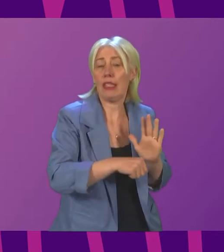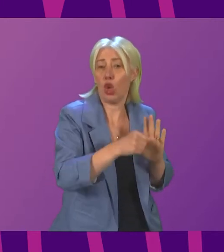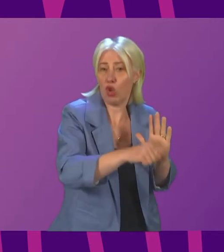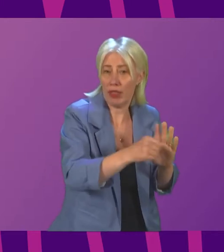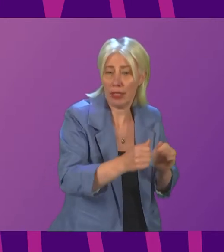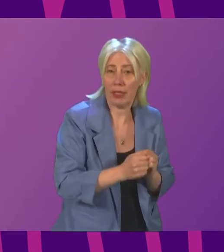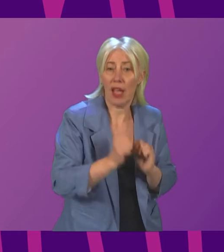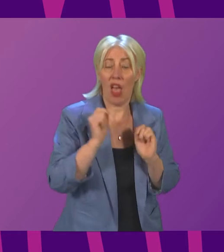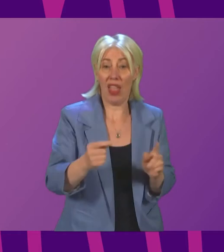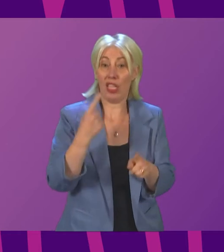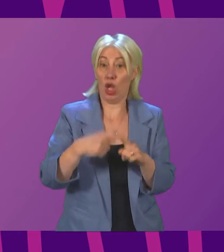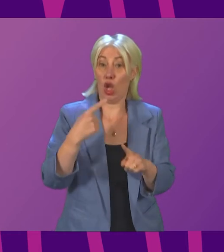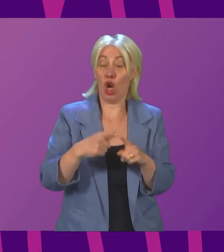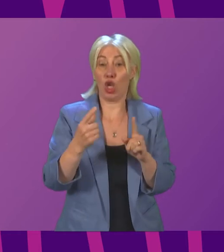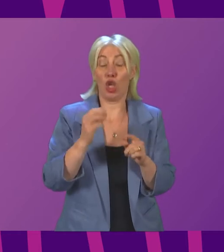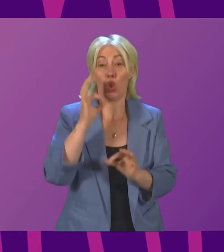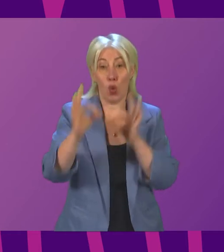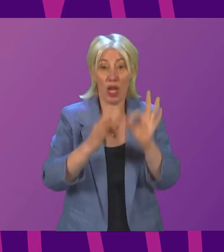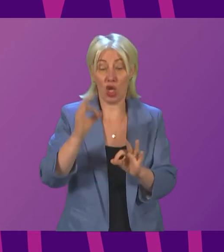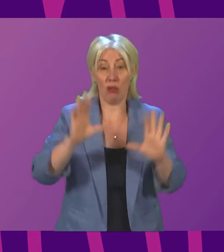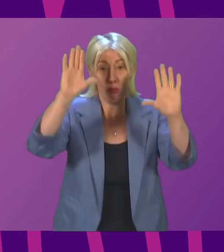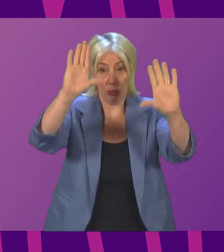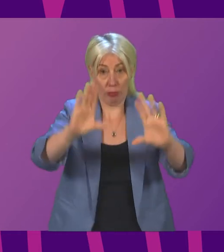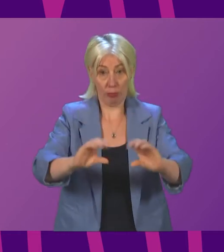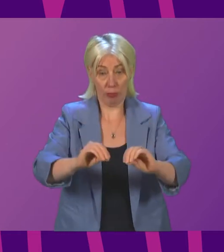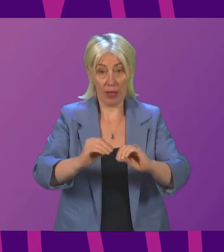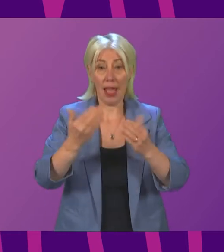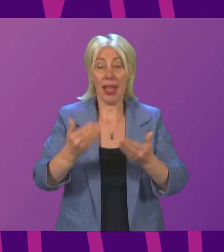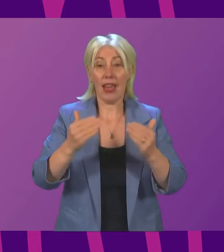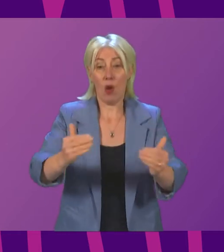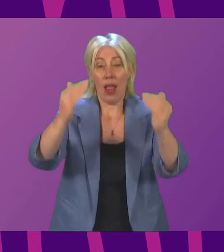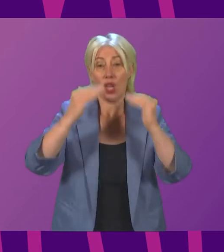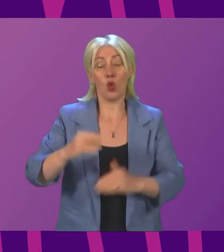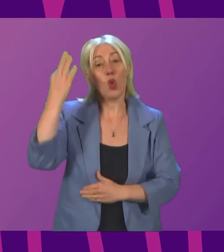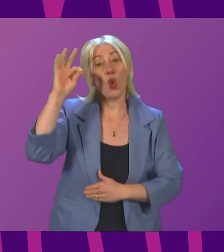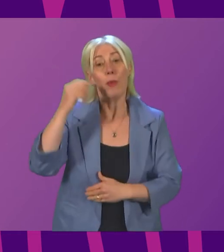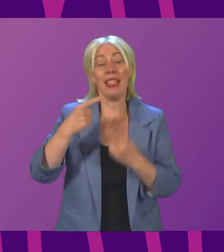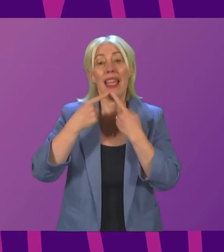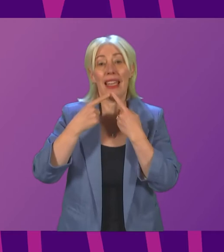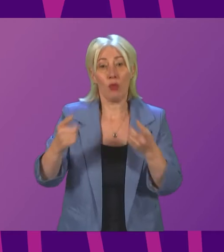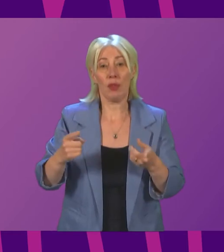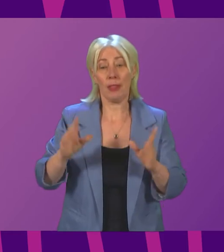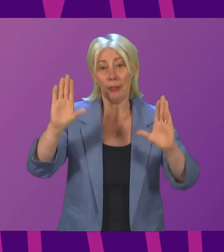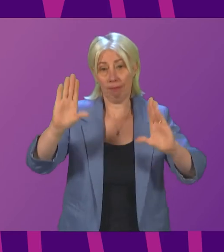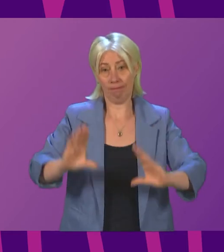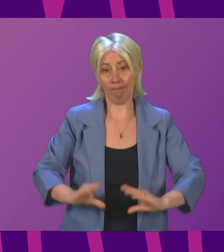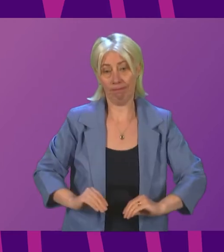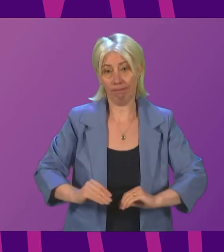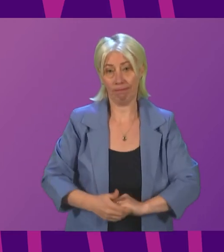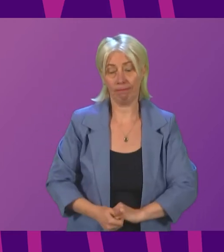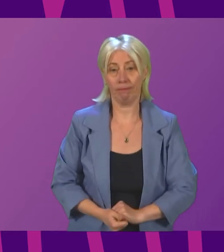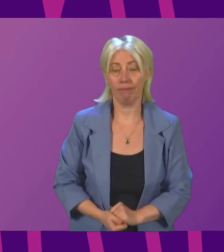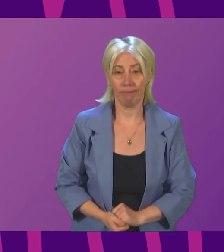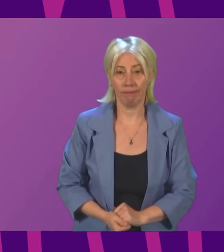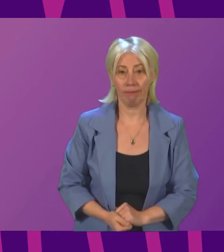the urgent question. The next item of business is a committee announcement, and I call Siobhan Brown, convener of the COVID-19 Recovery